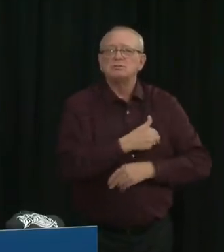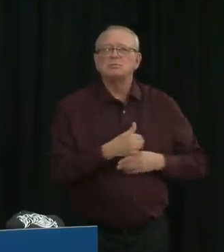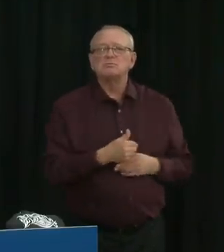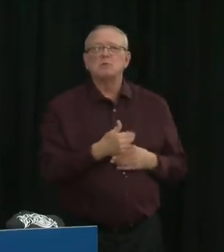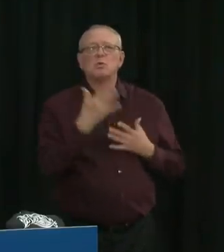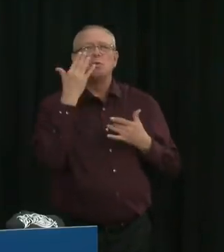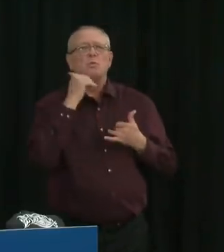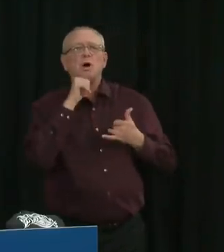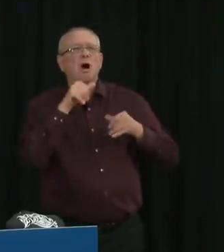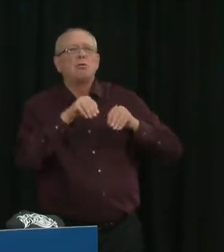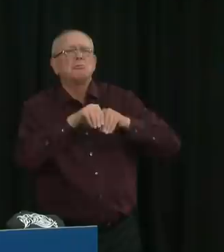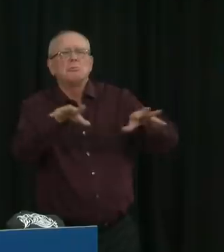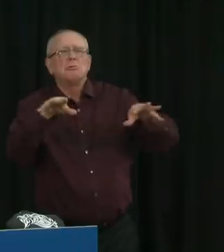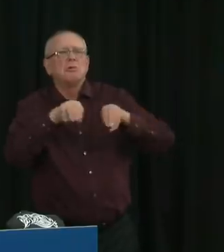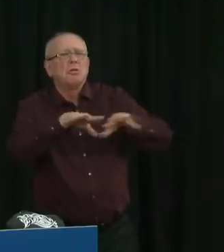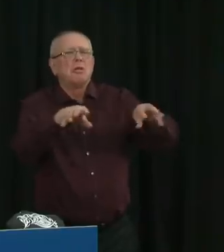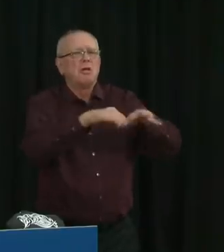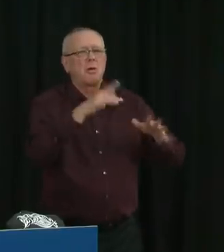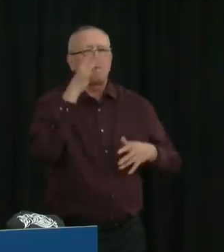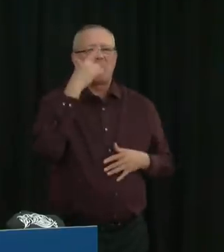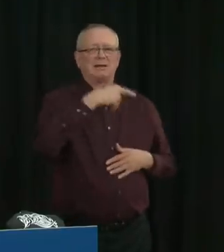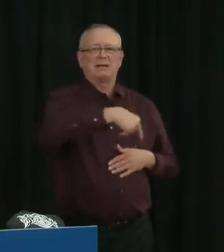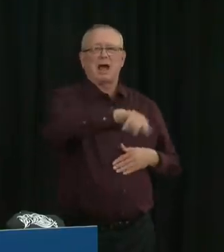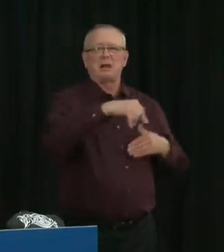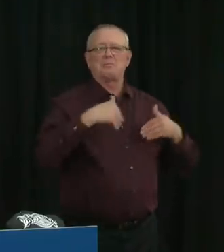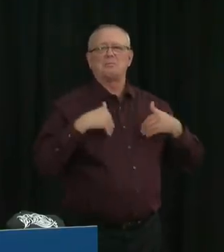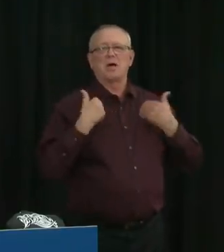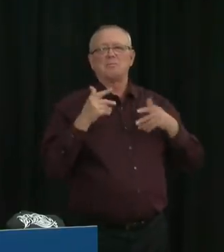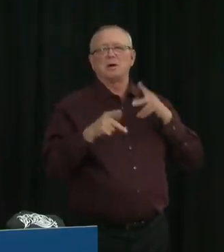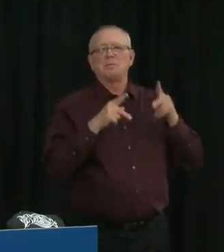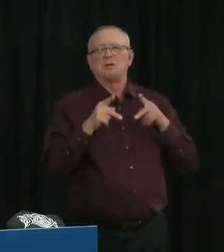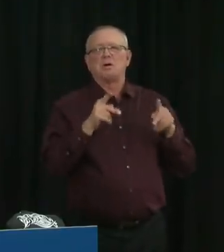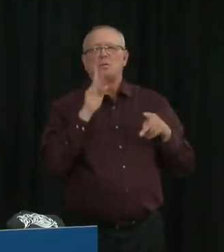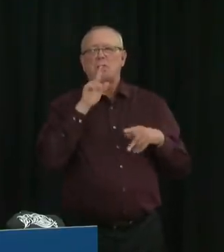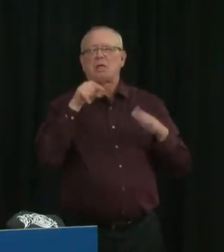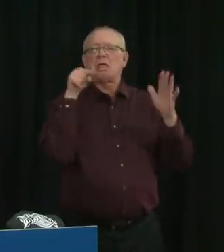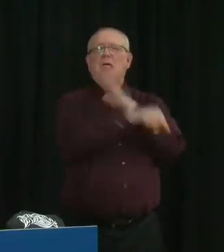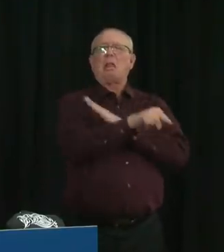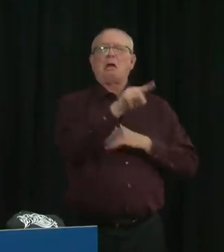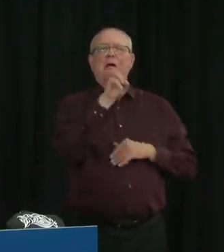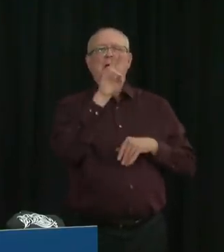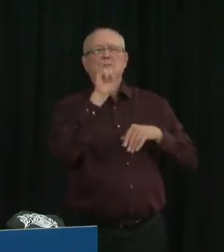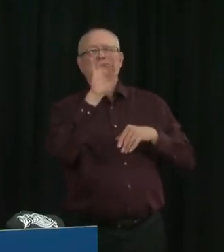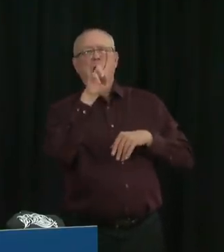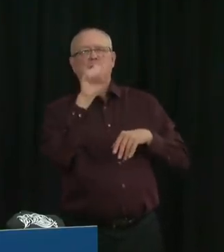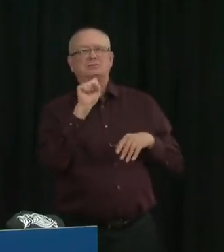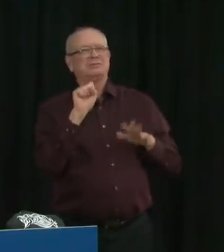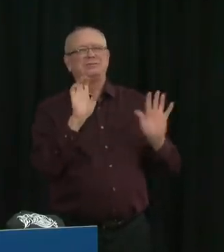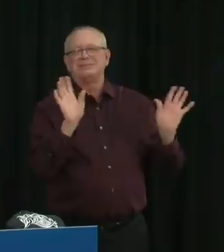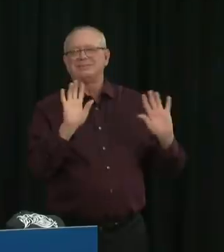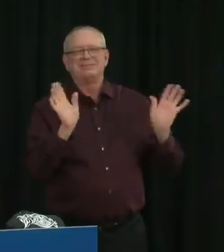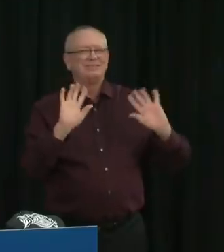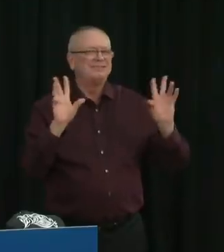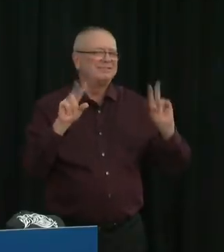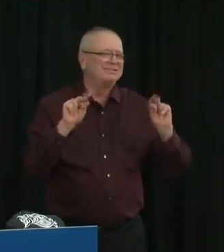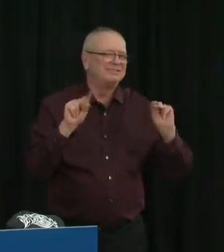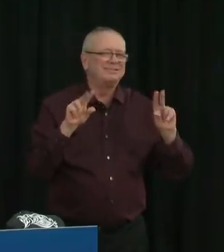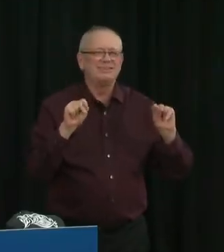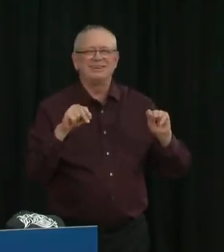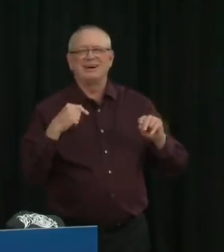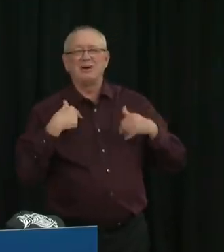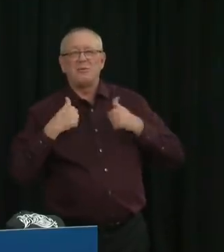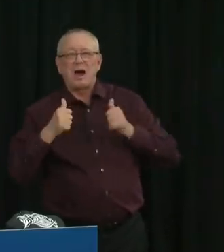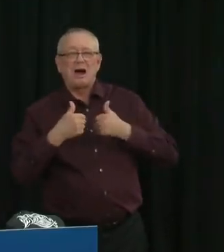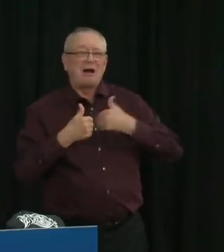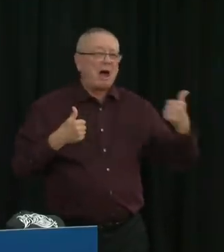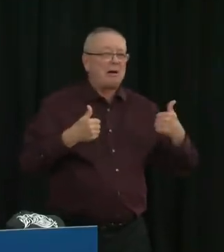there would be a terrible impact on our acute care system. Finally, we are interdependent and interconnected. There